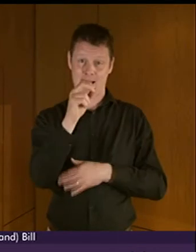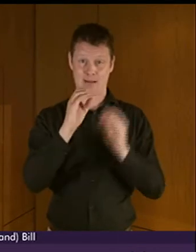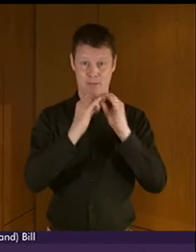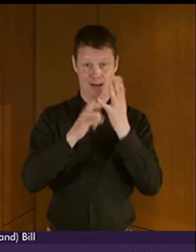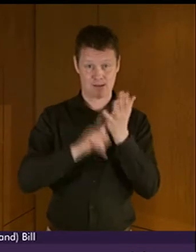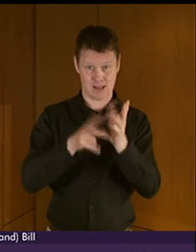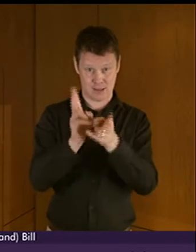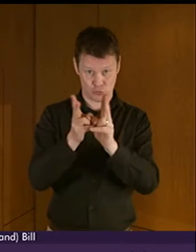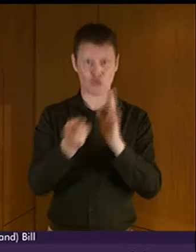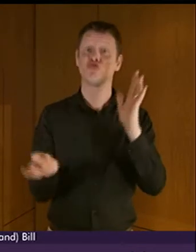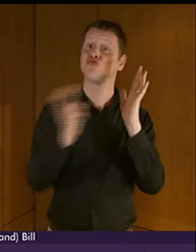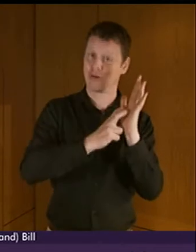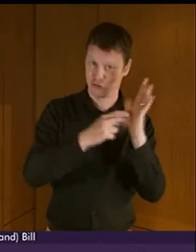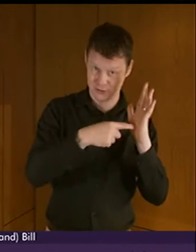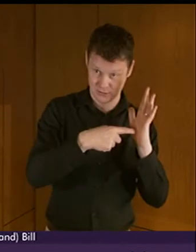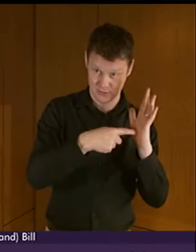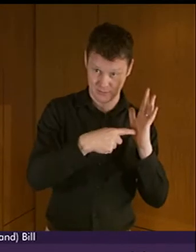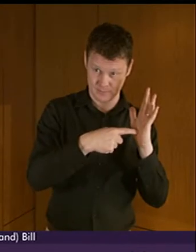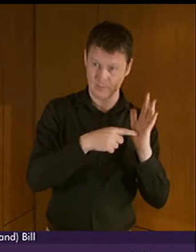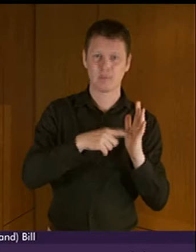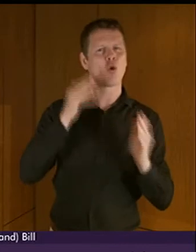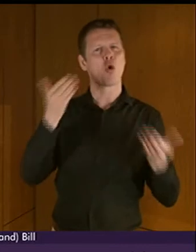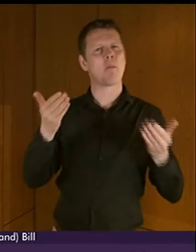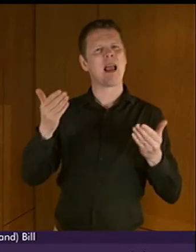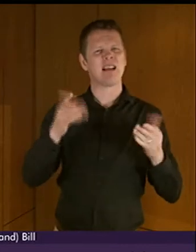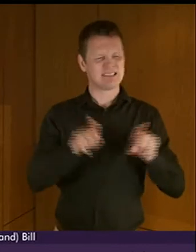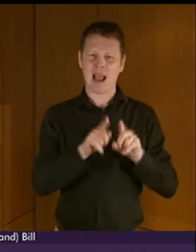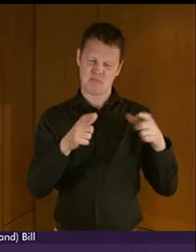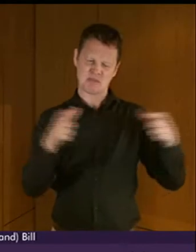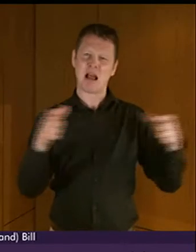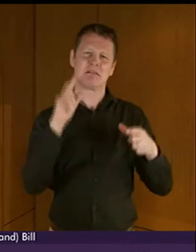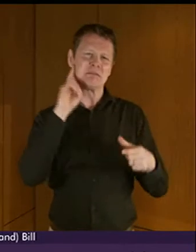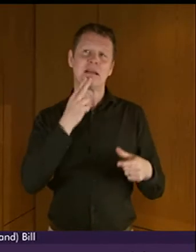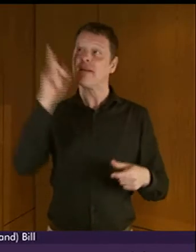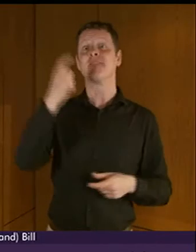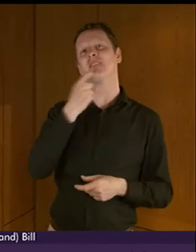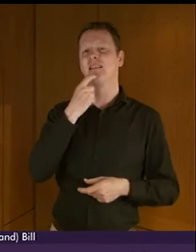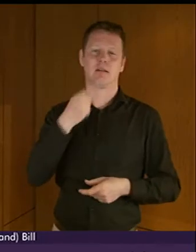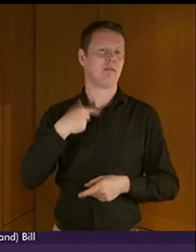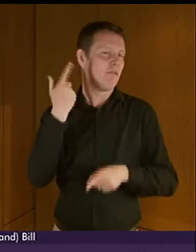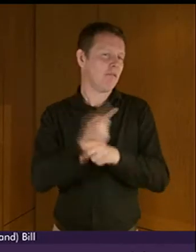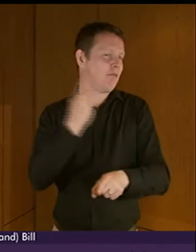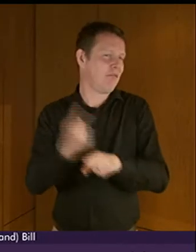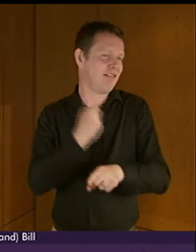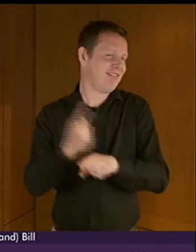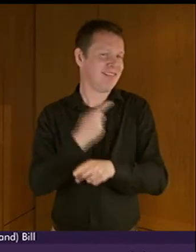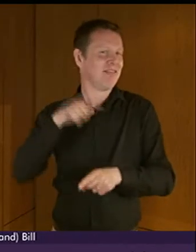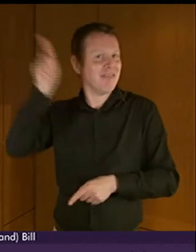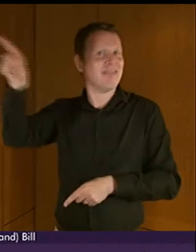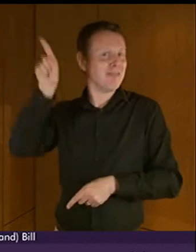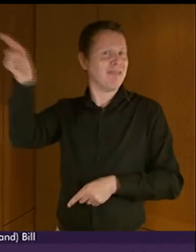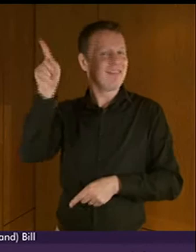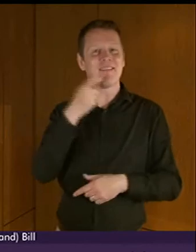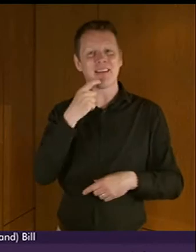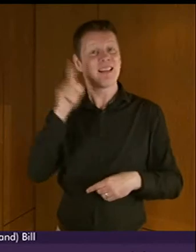interpreters registered whereas in Finland that country that's gotten a lot of attention in this debate as well we